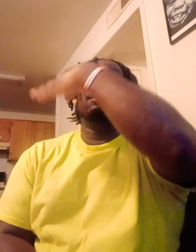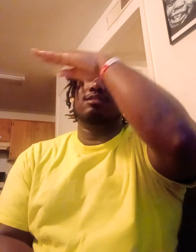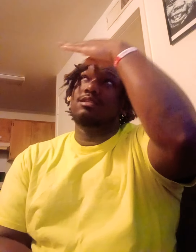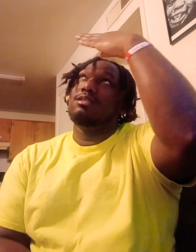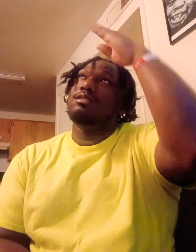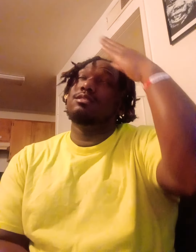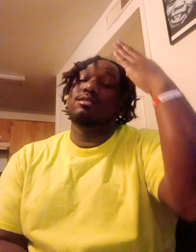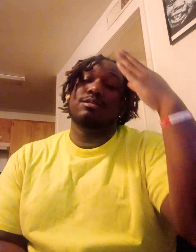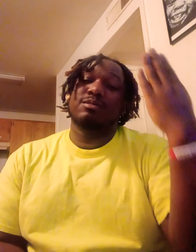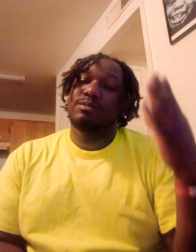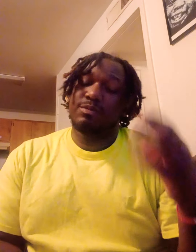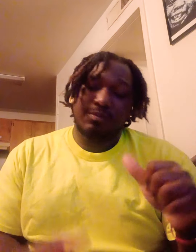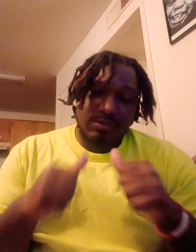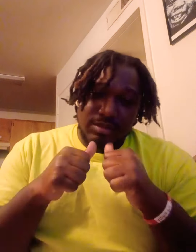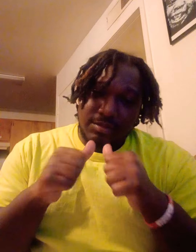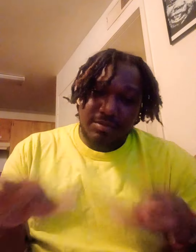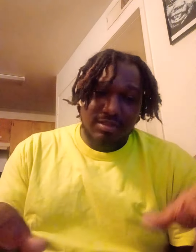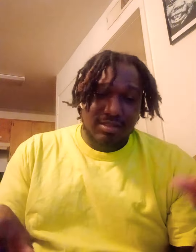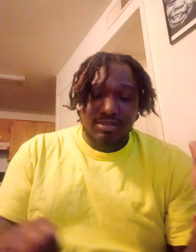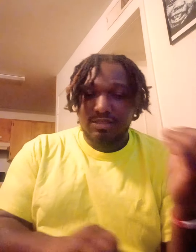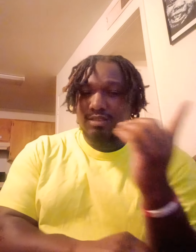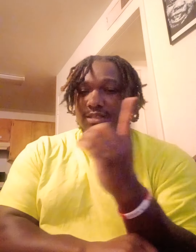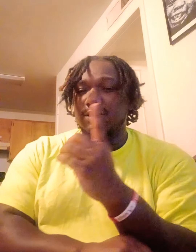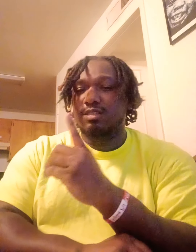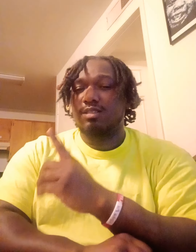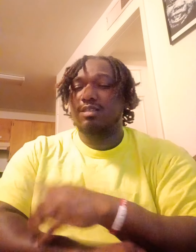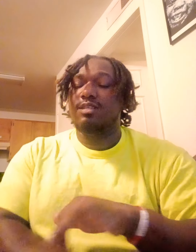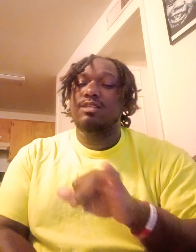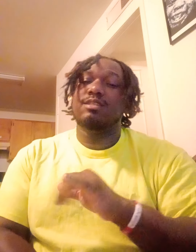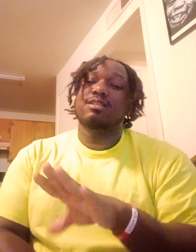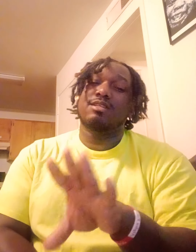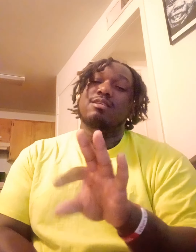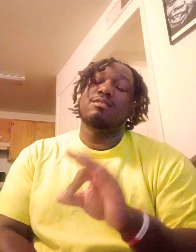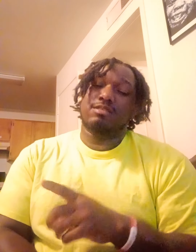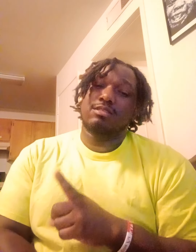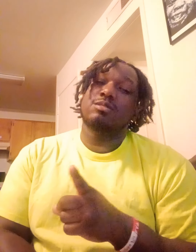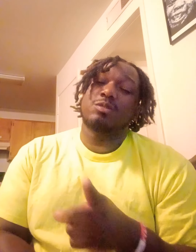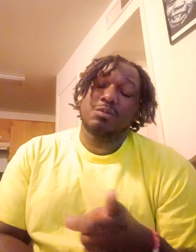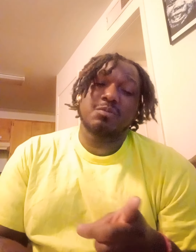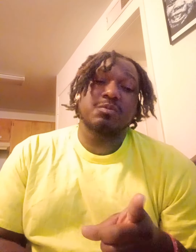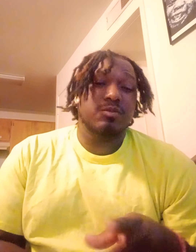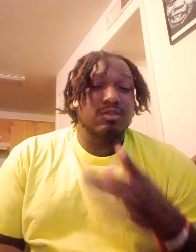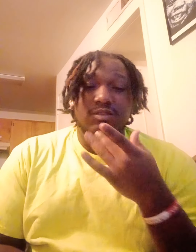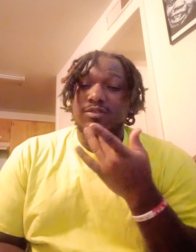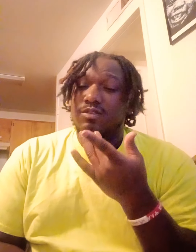sky is blue I'm blessed the day that I found you I'm so glad